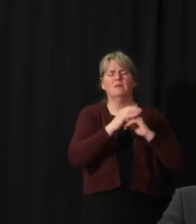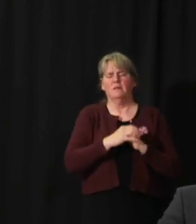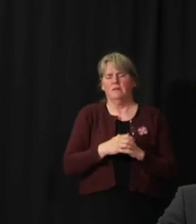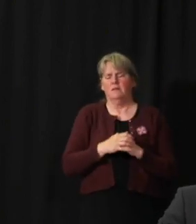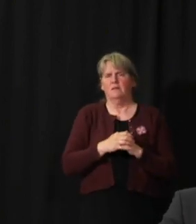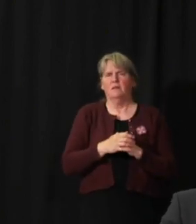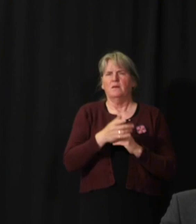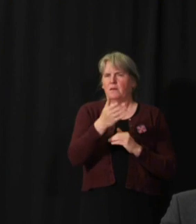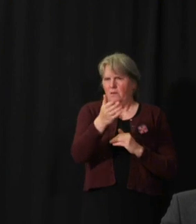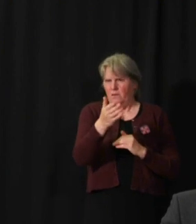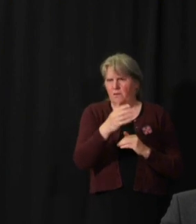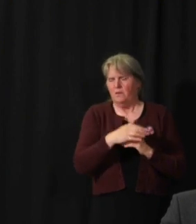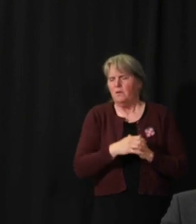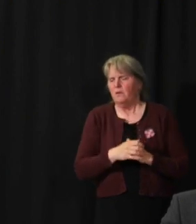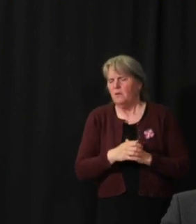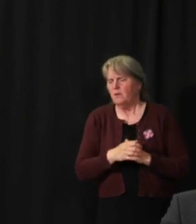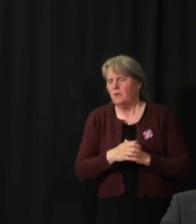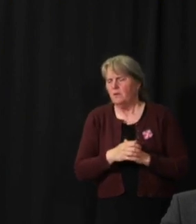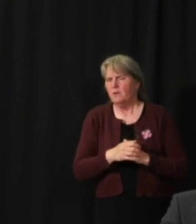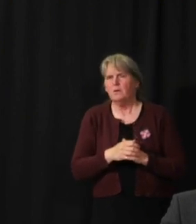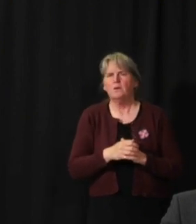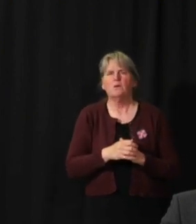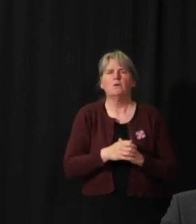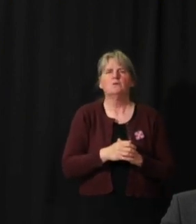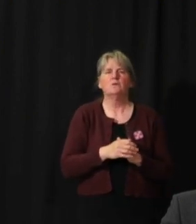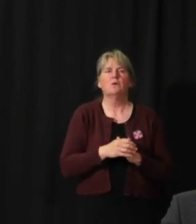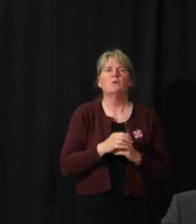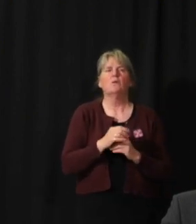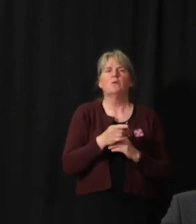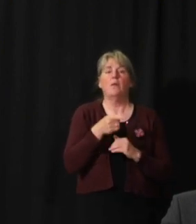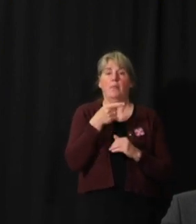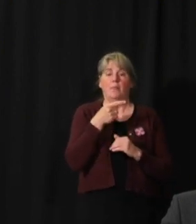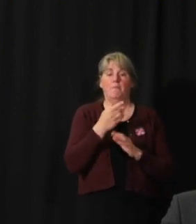So our previous model,